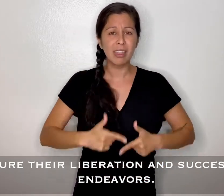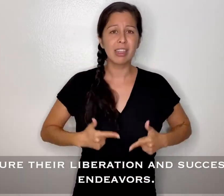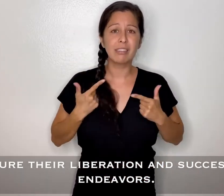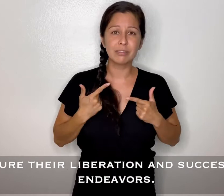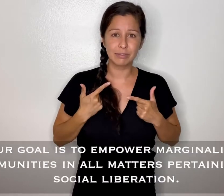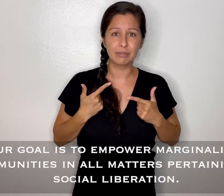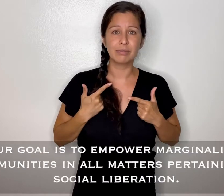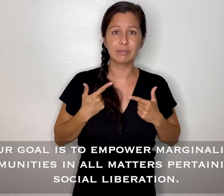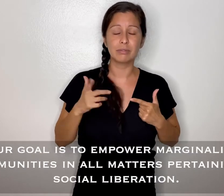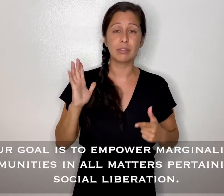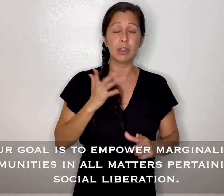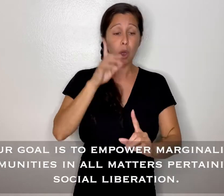all endeavors.